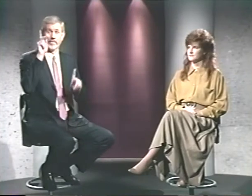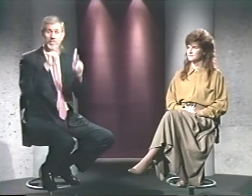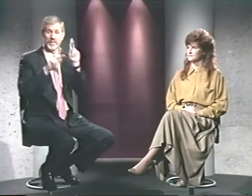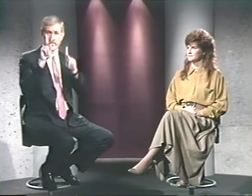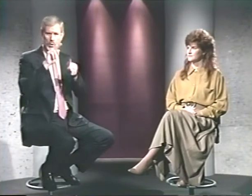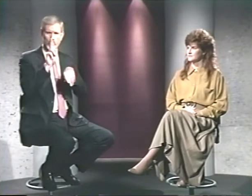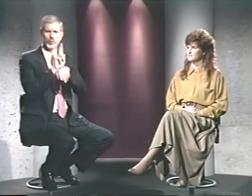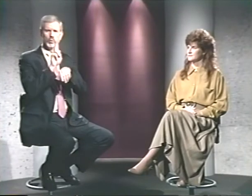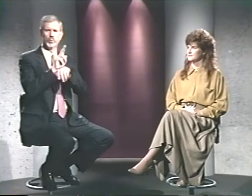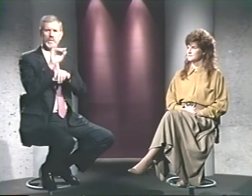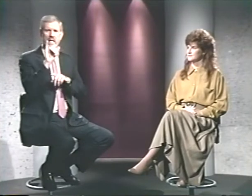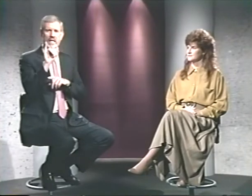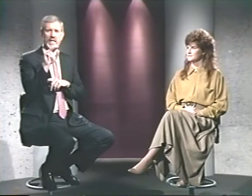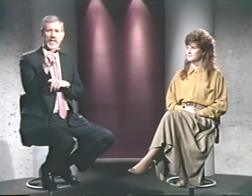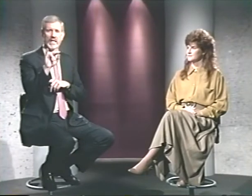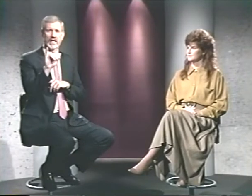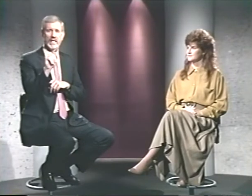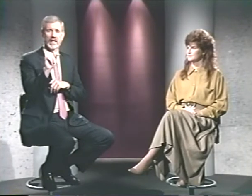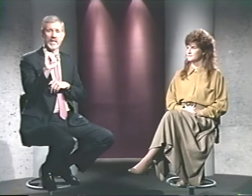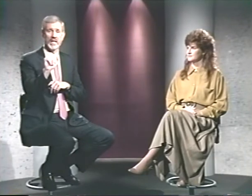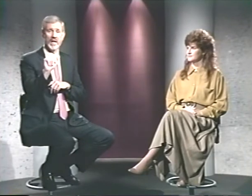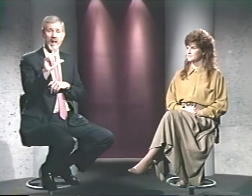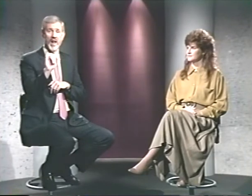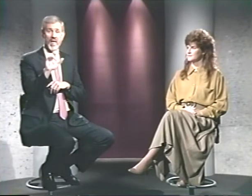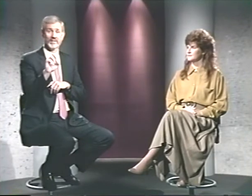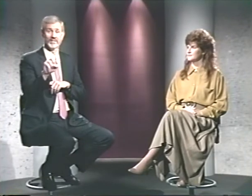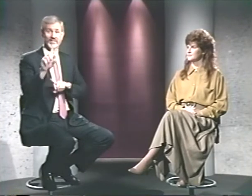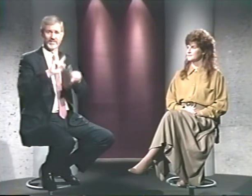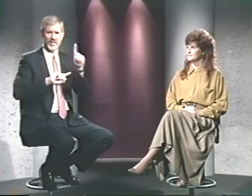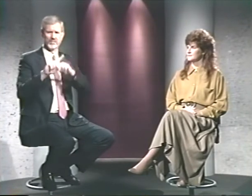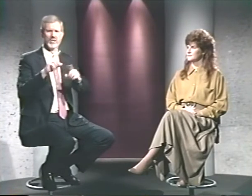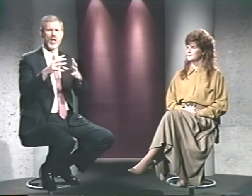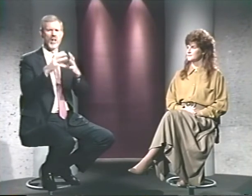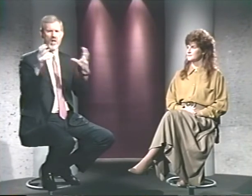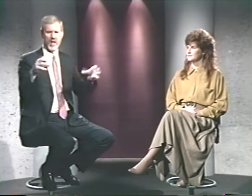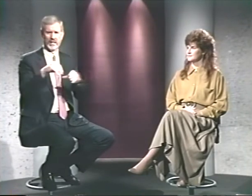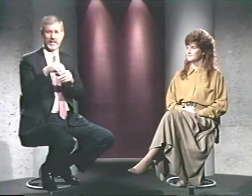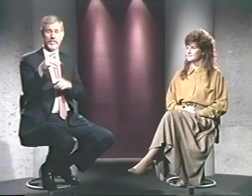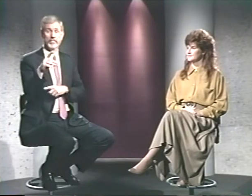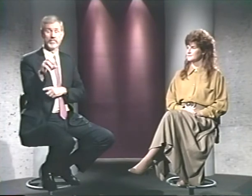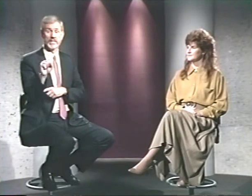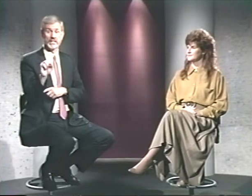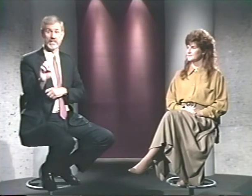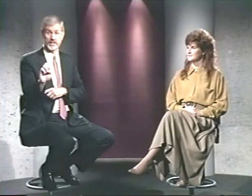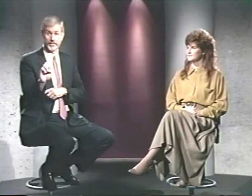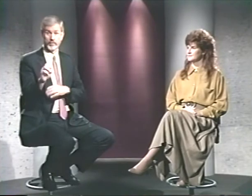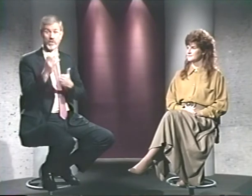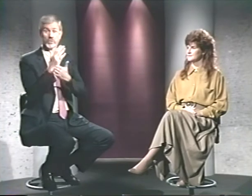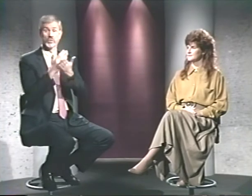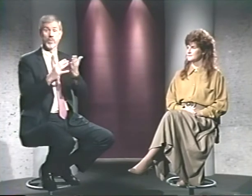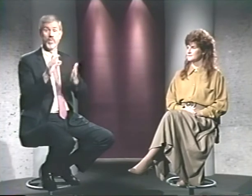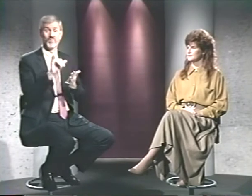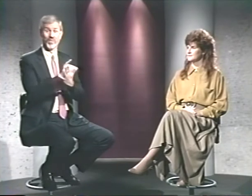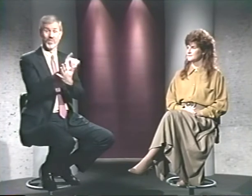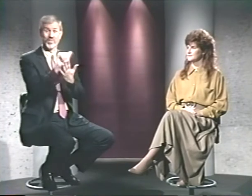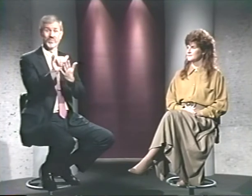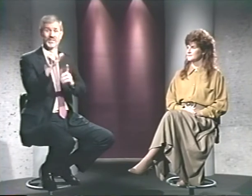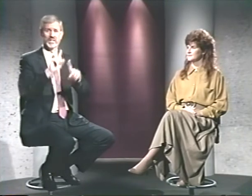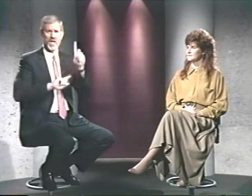Hearing people use initialized signs a lot in PSE. Some of those